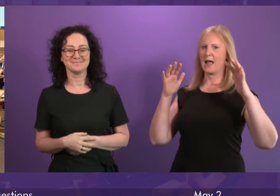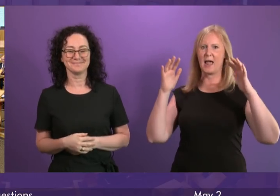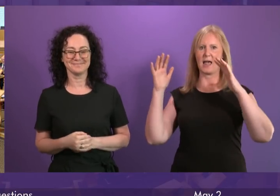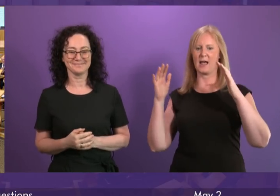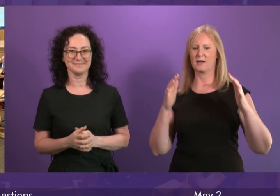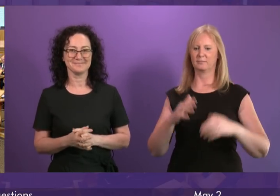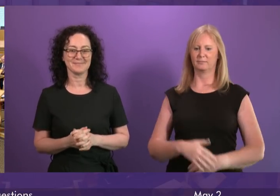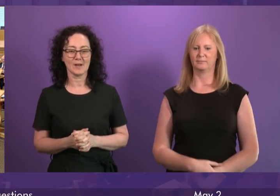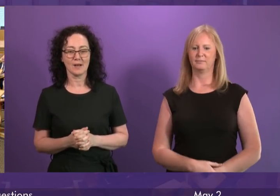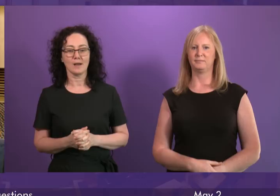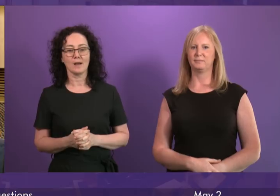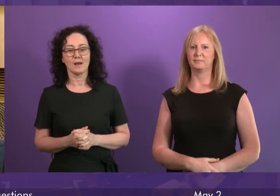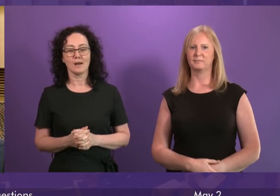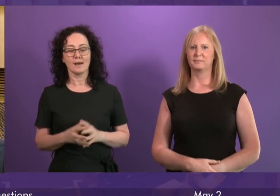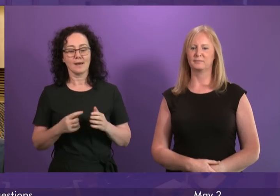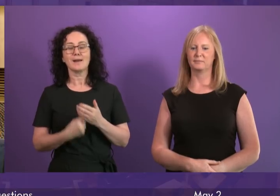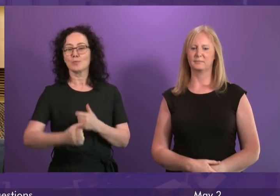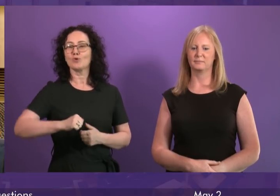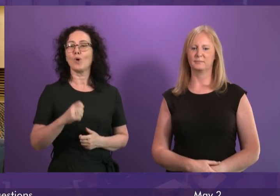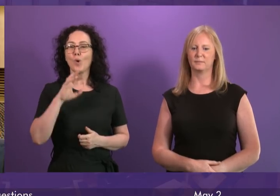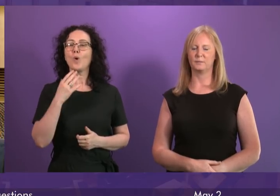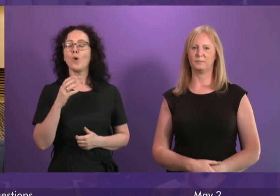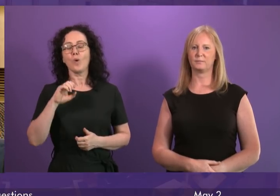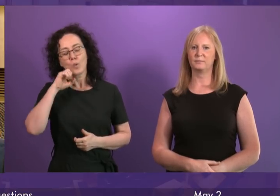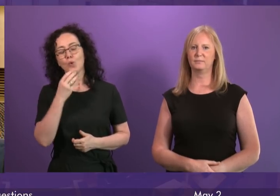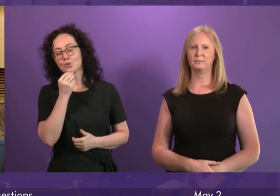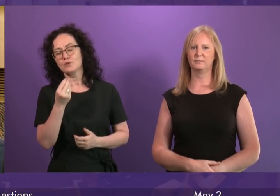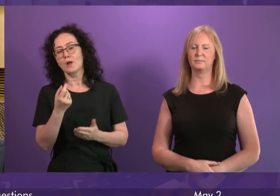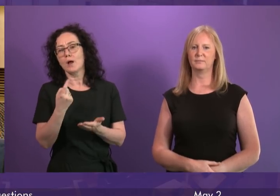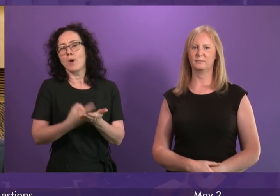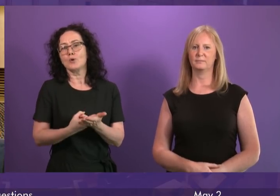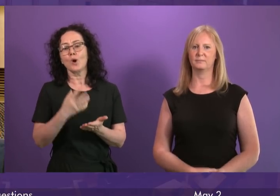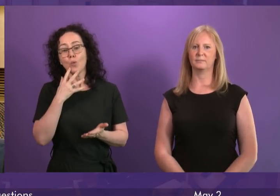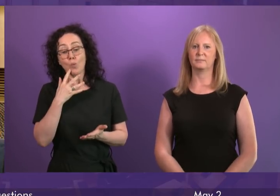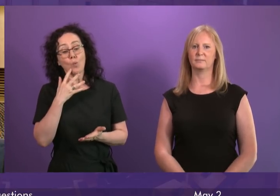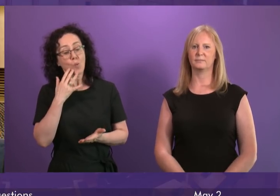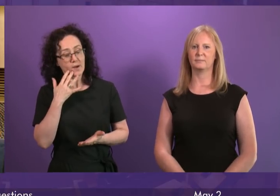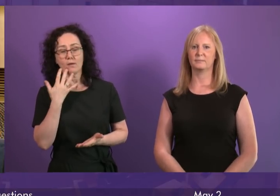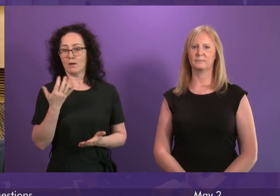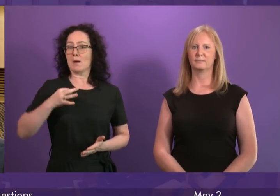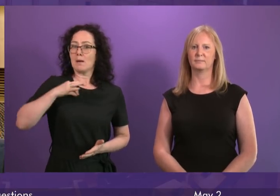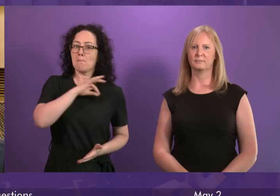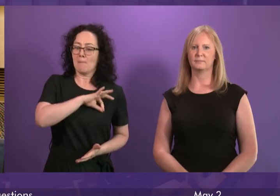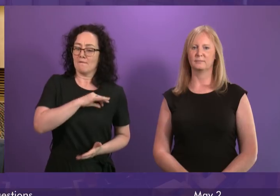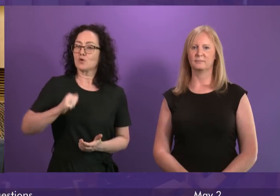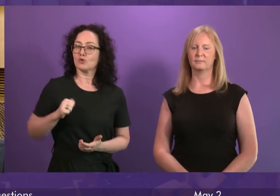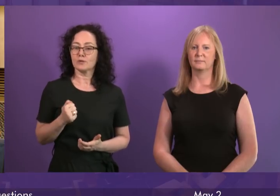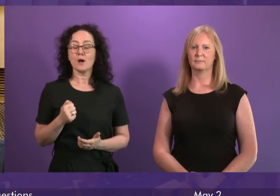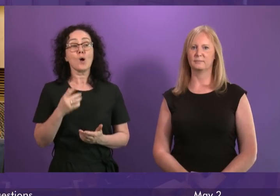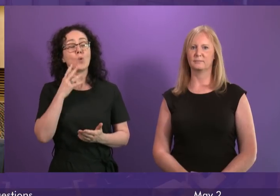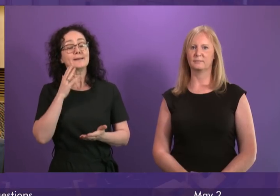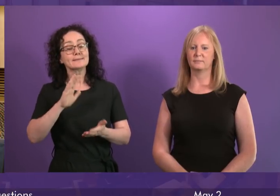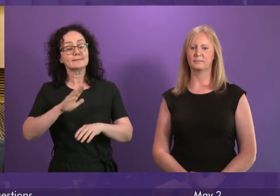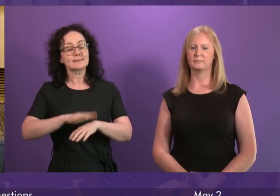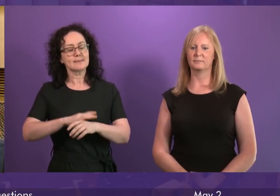would use the pound while that was in our interests, until such times as the conditions were right to